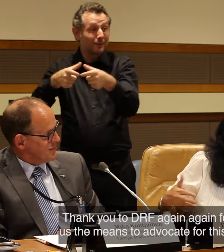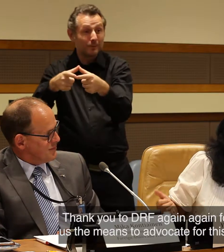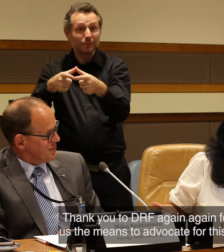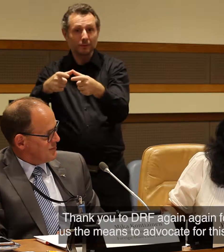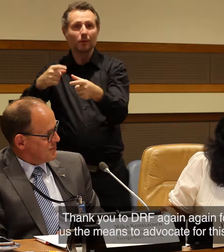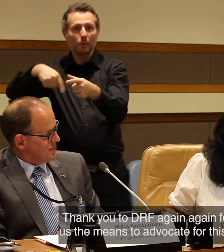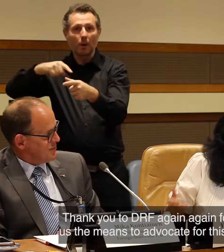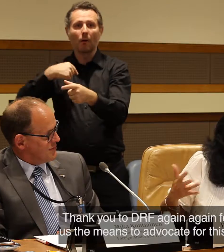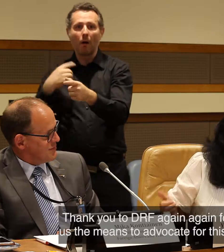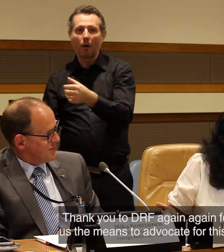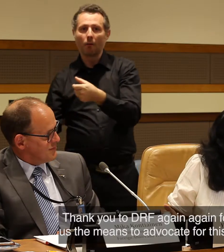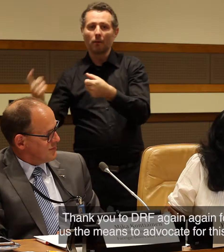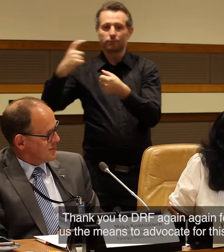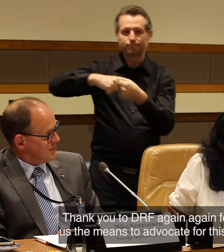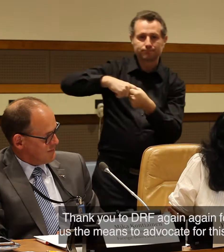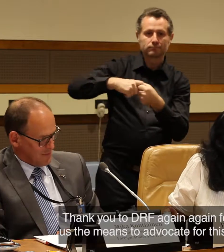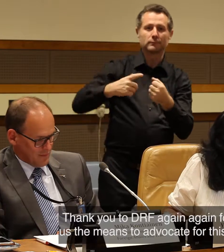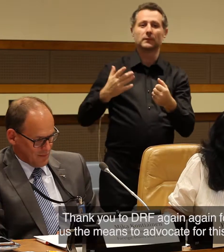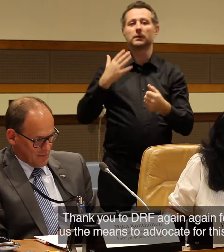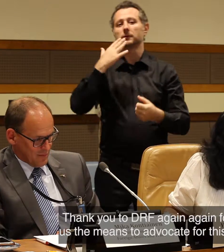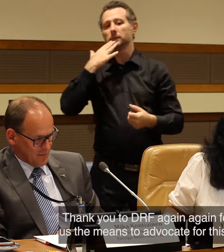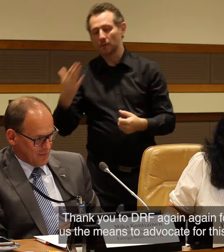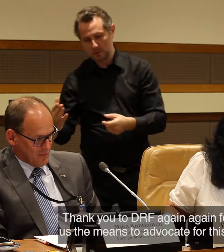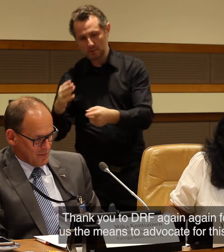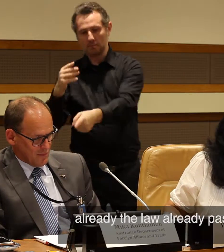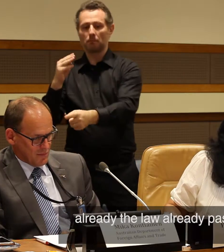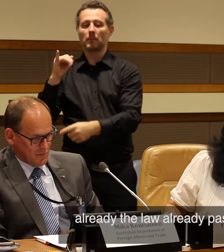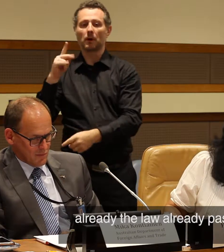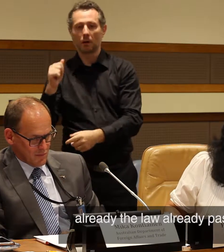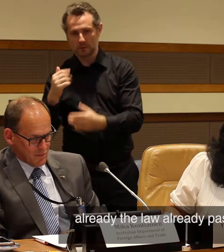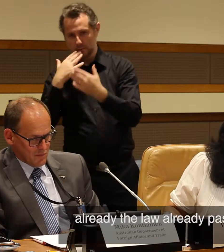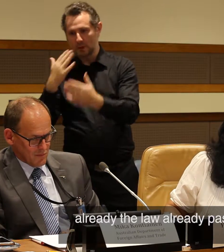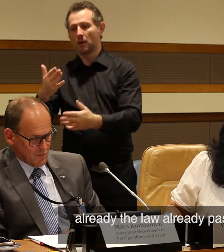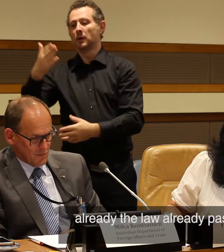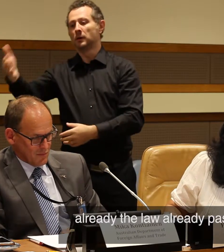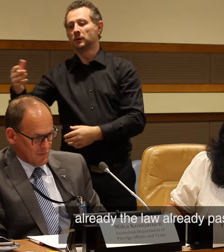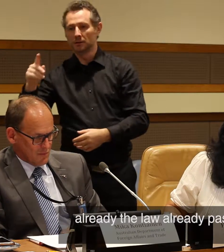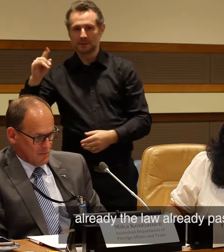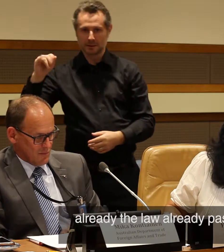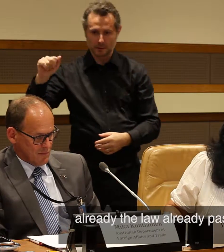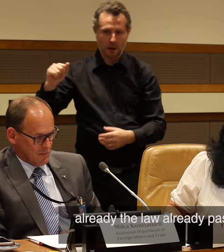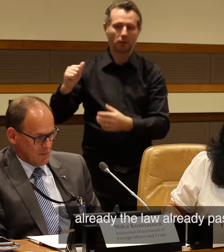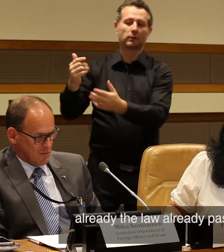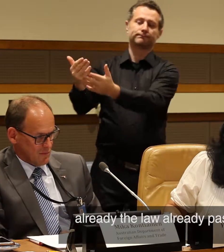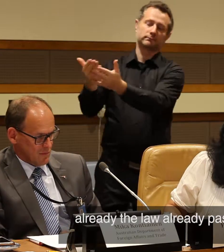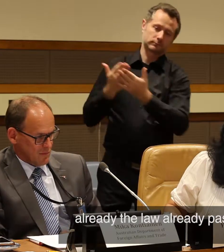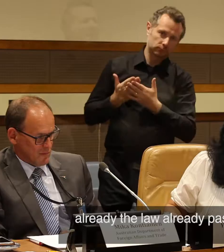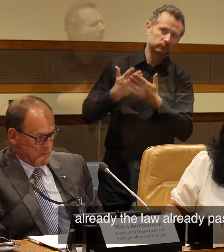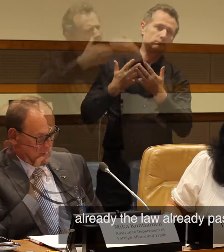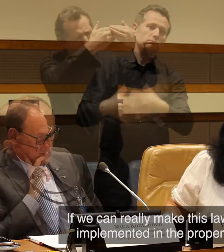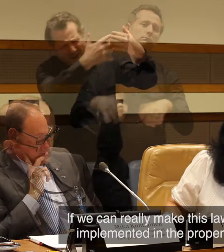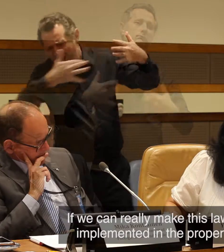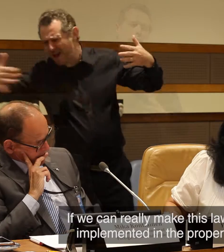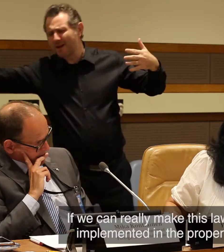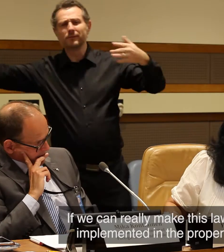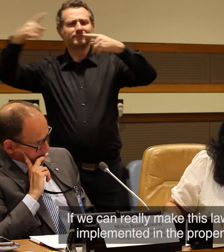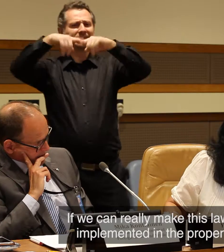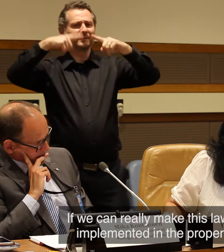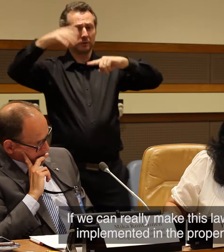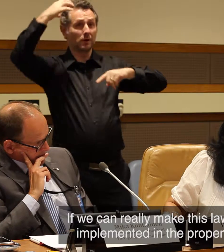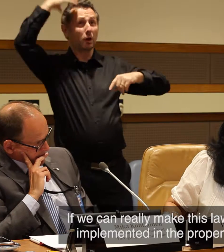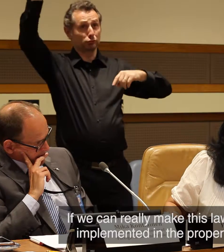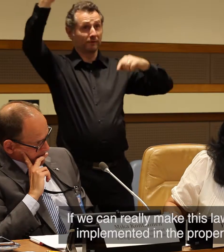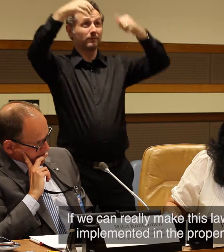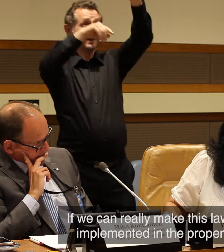giving us the means to advocate for this law. And we already, the law already passed. If we can